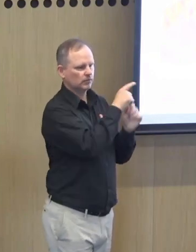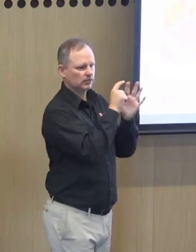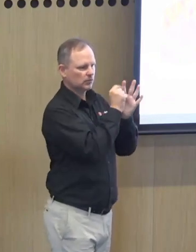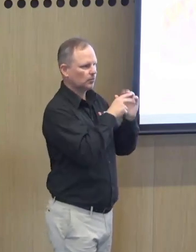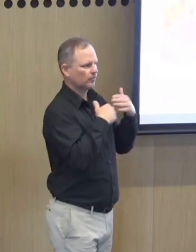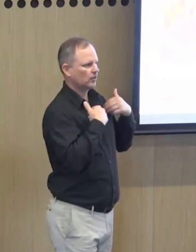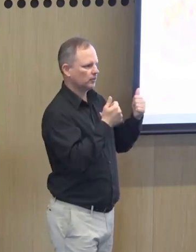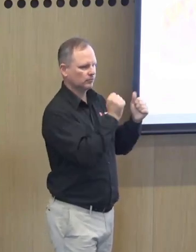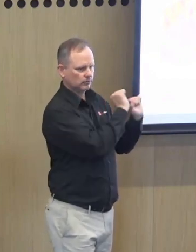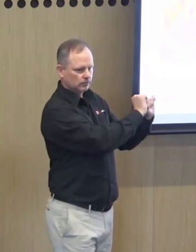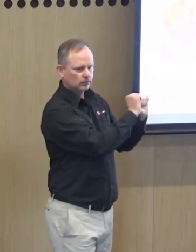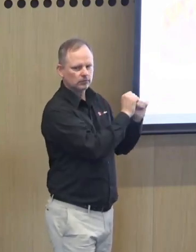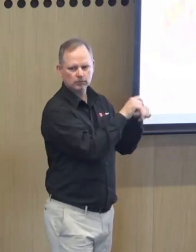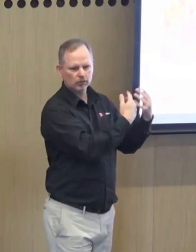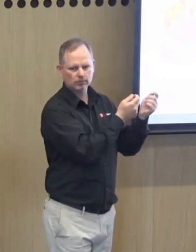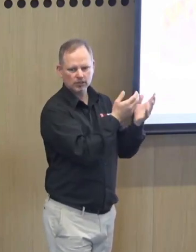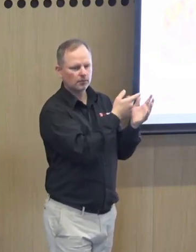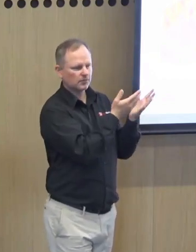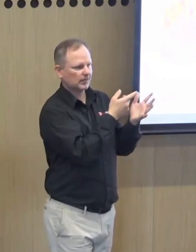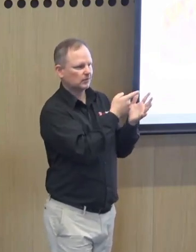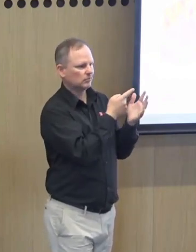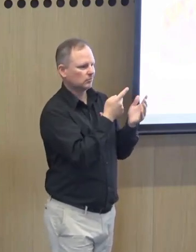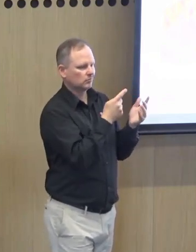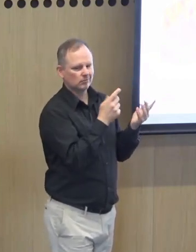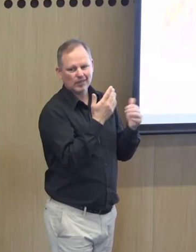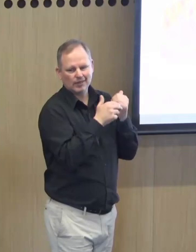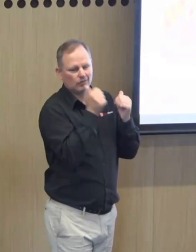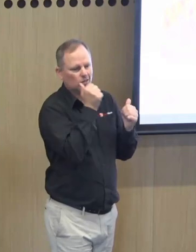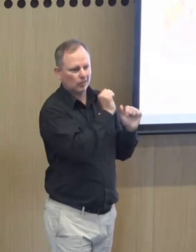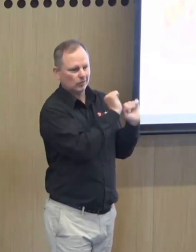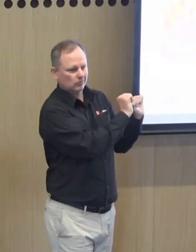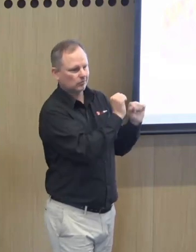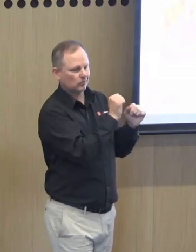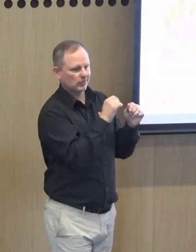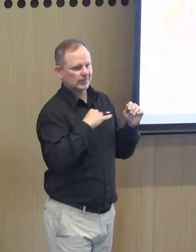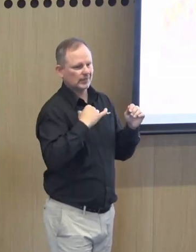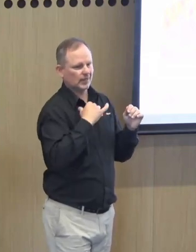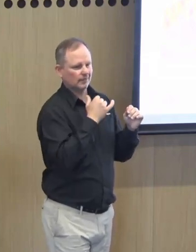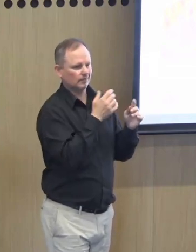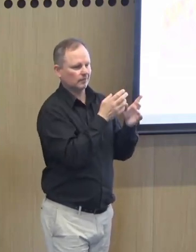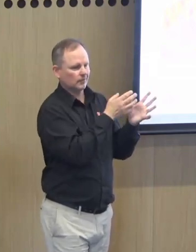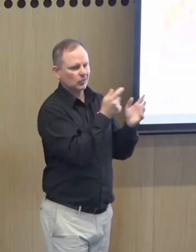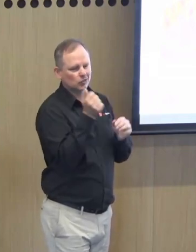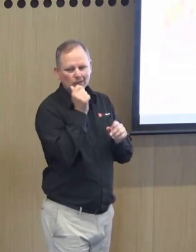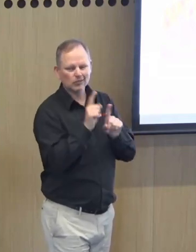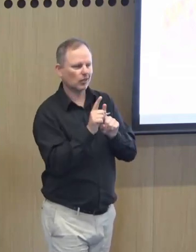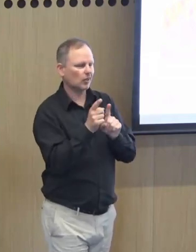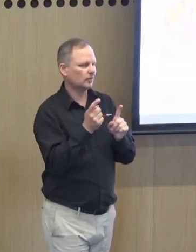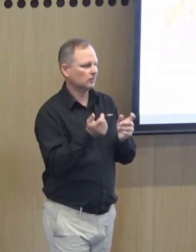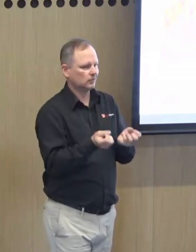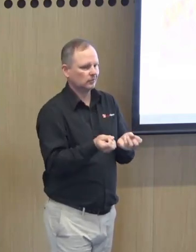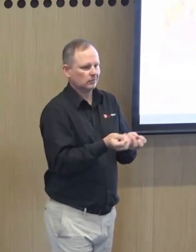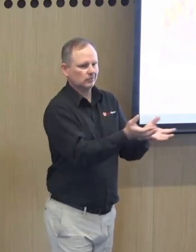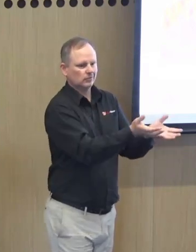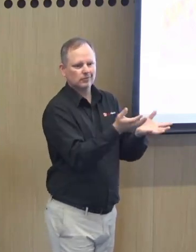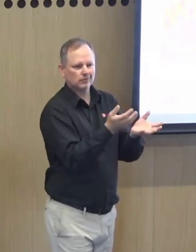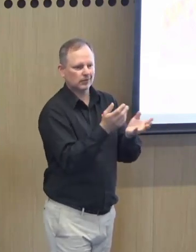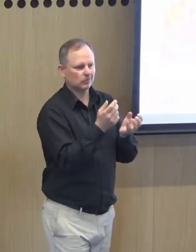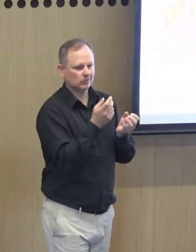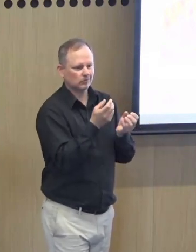then equip the department of health to be able to deliver on what we've provided so um yeah i know that it's